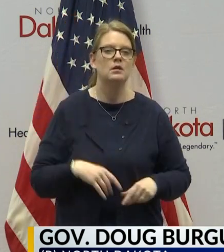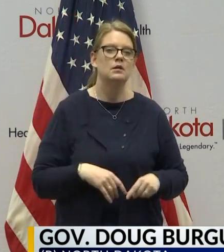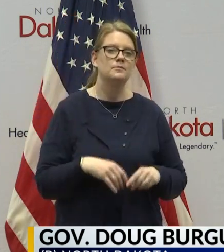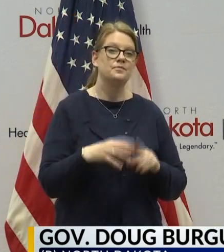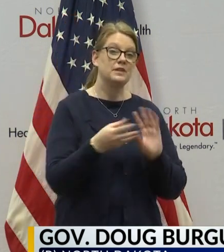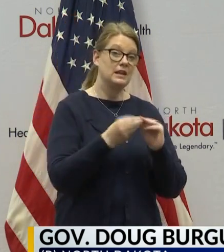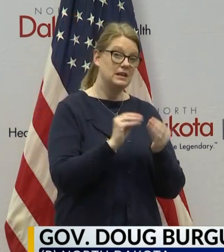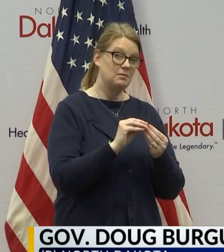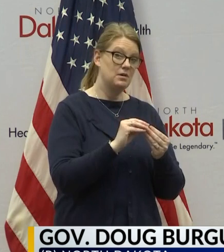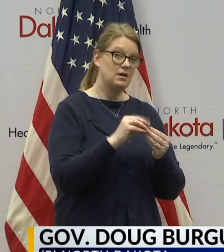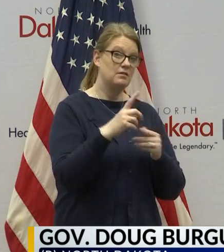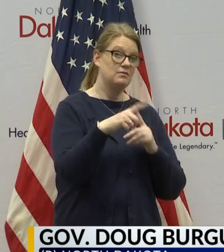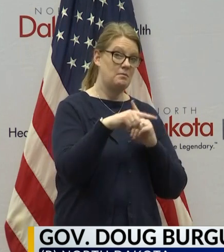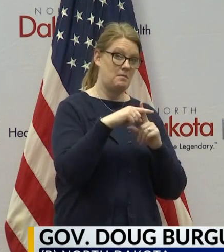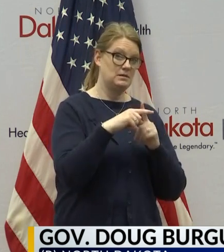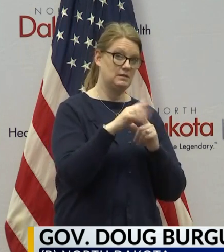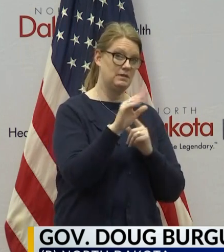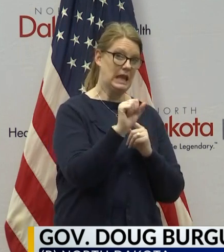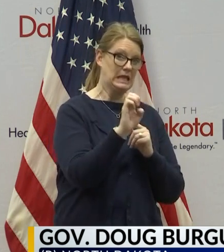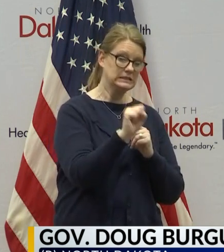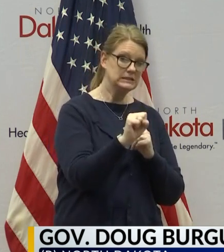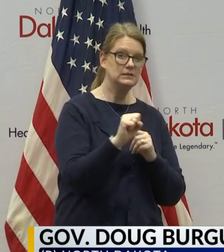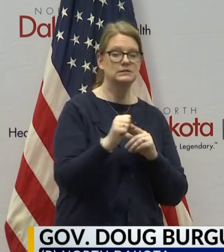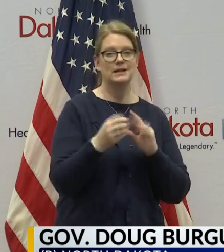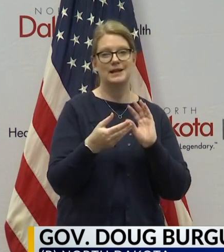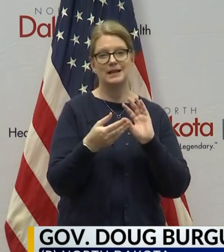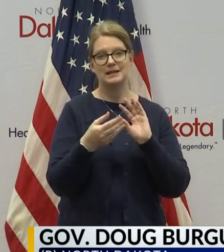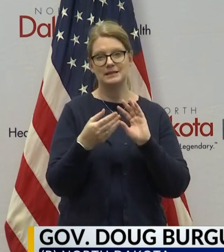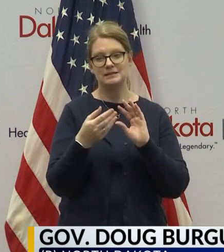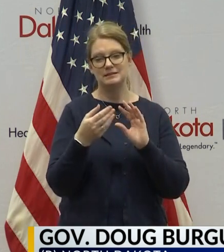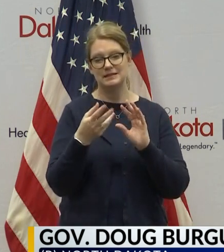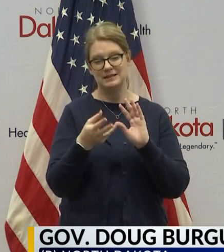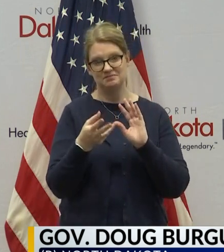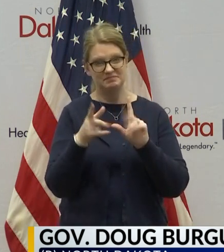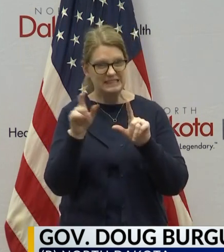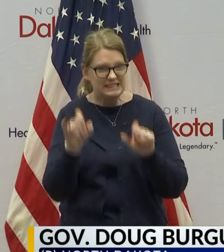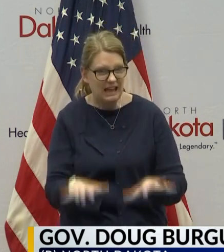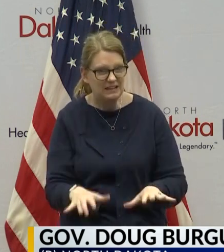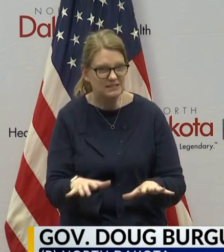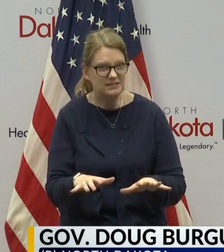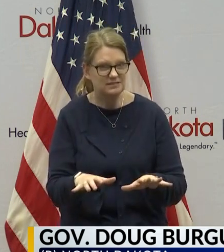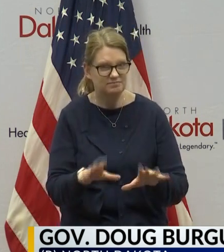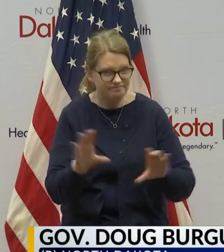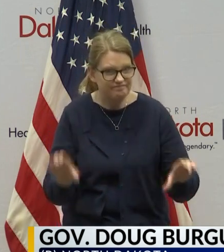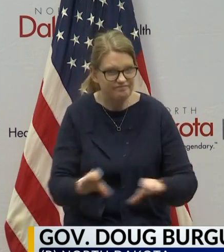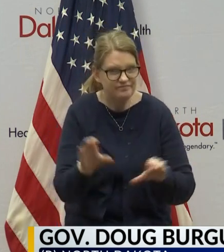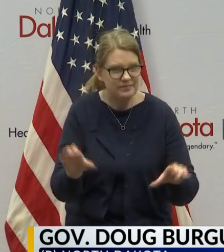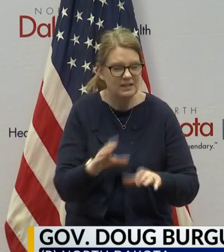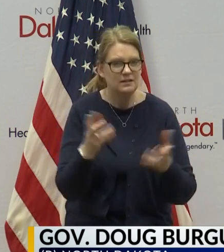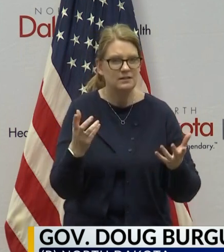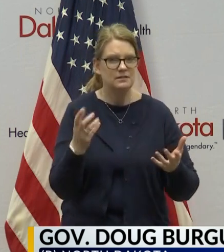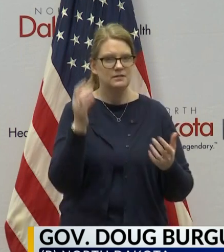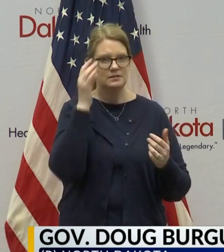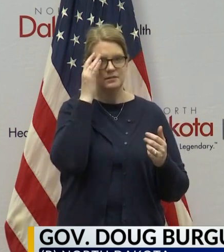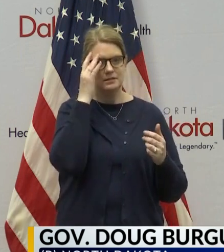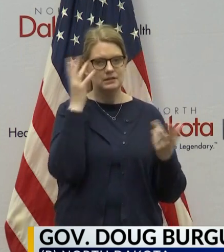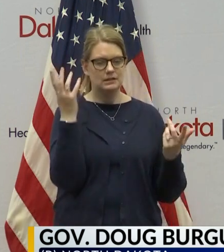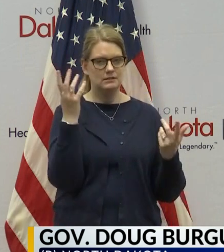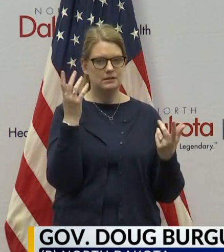percent of positive cases and the amount of testing, you'd want to be in the upper right-hand quadrant of this